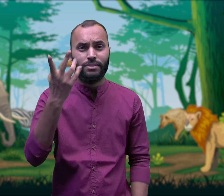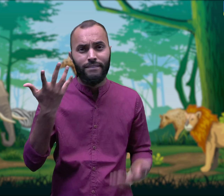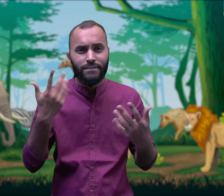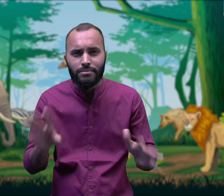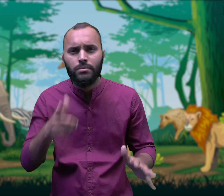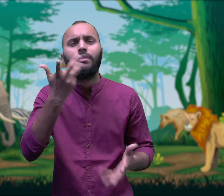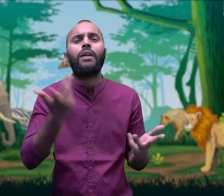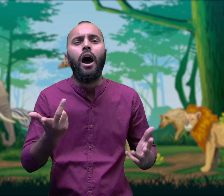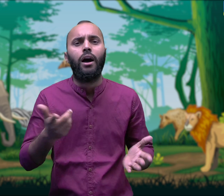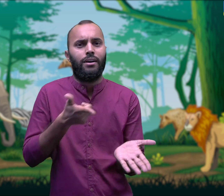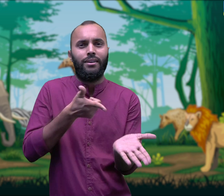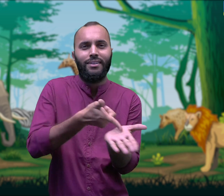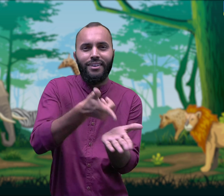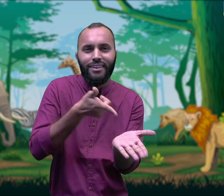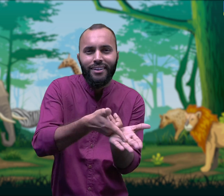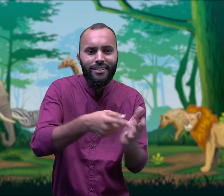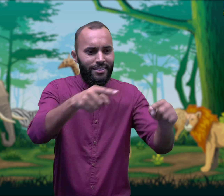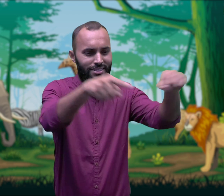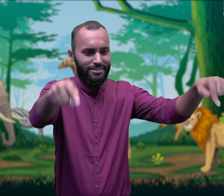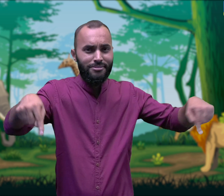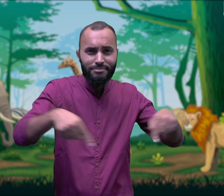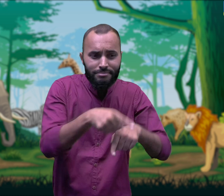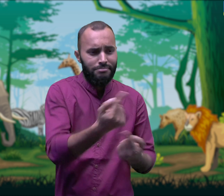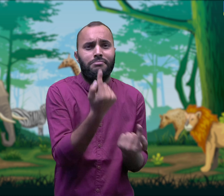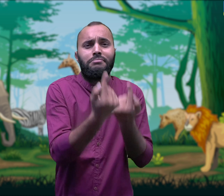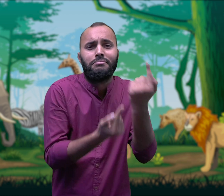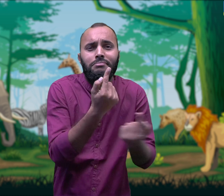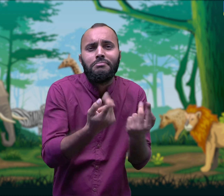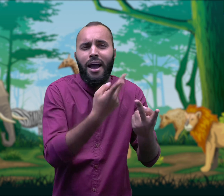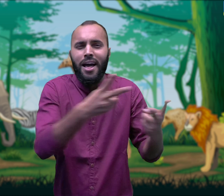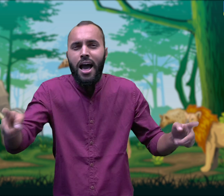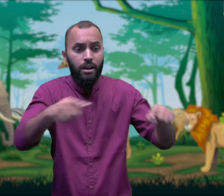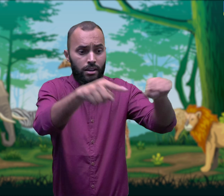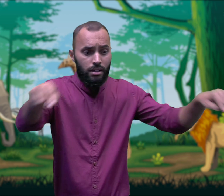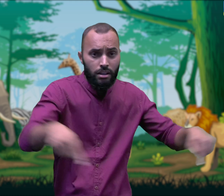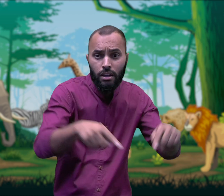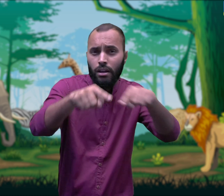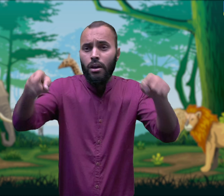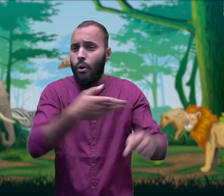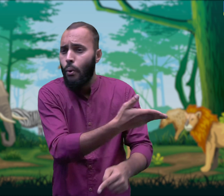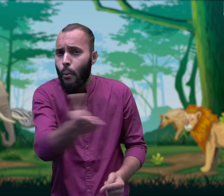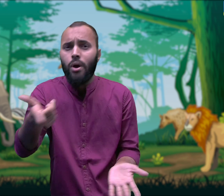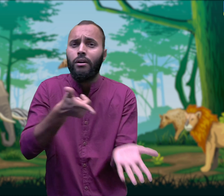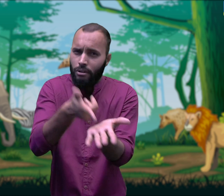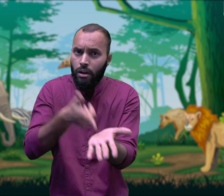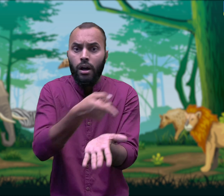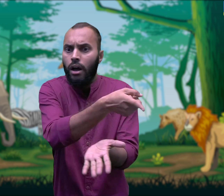Did you see that? Agriculture Today we see the farmland where agriculture is being done.